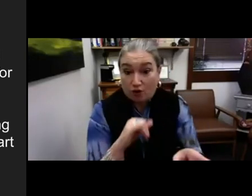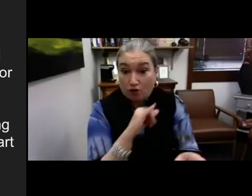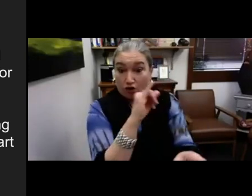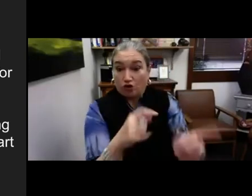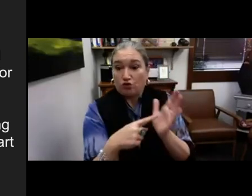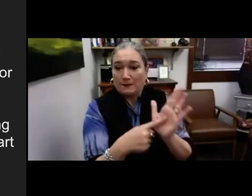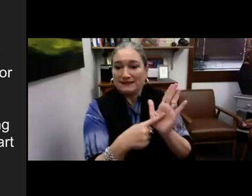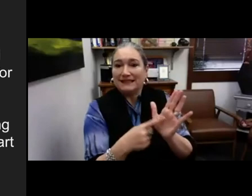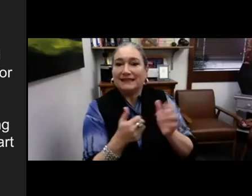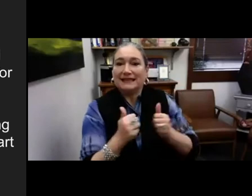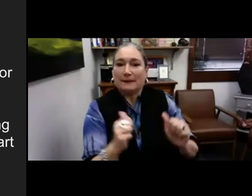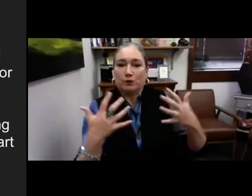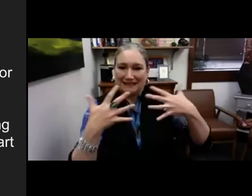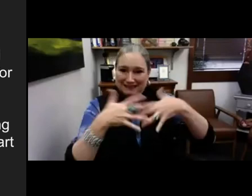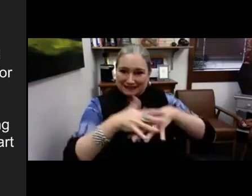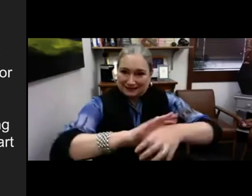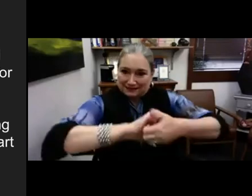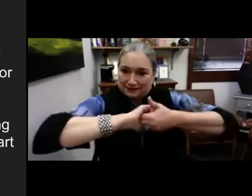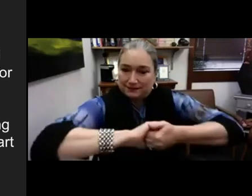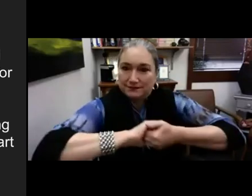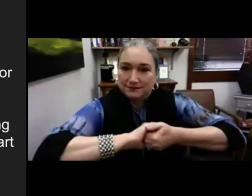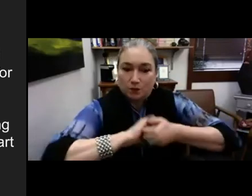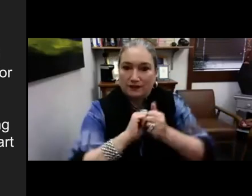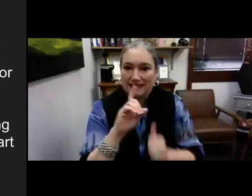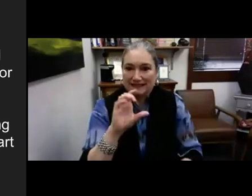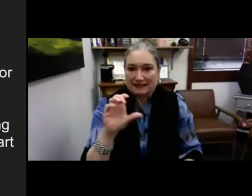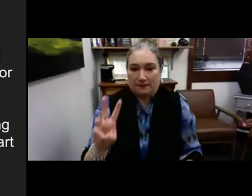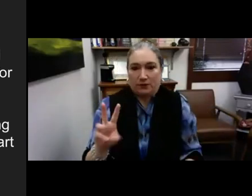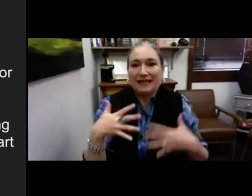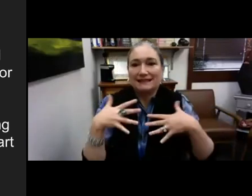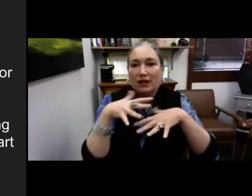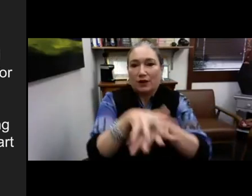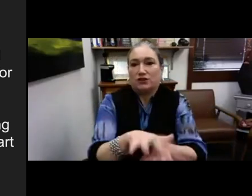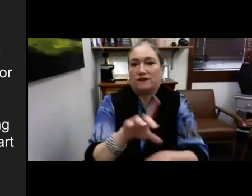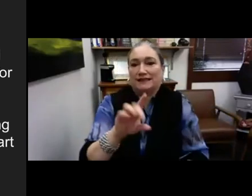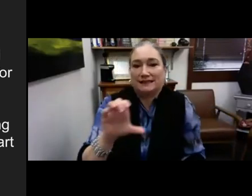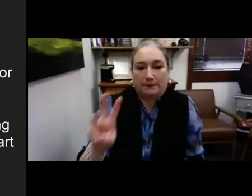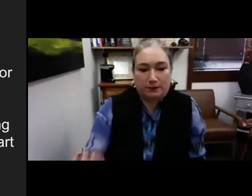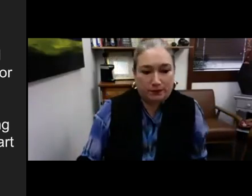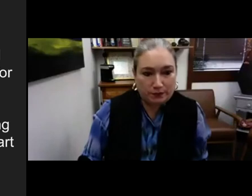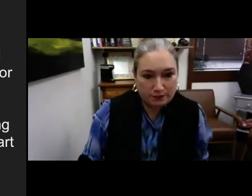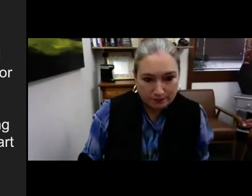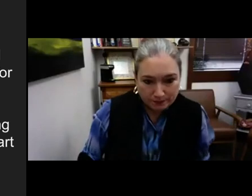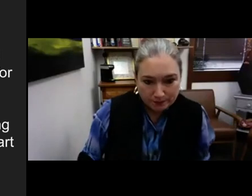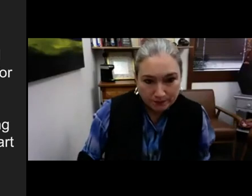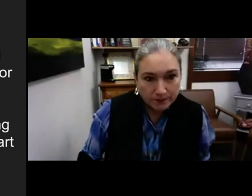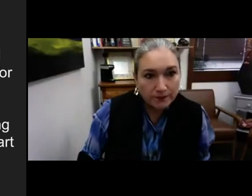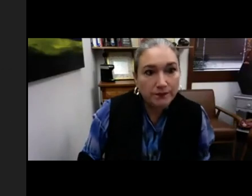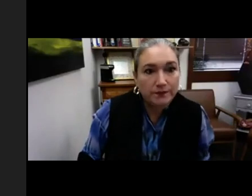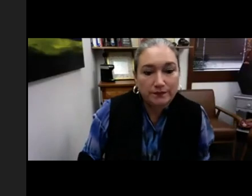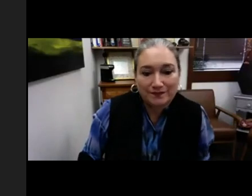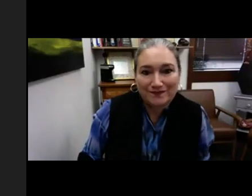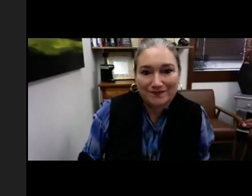with our DCCW. So the art piece represents my attempt at integration and collaboration of our